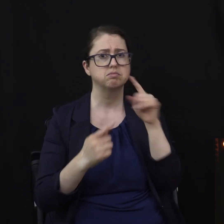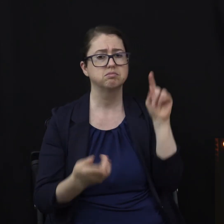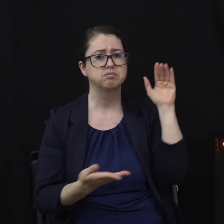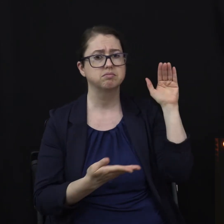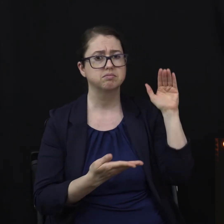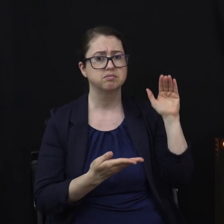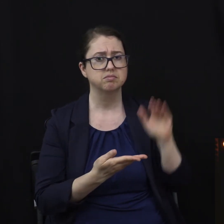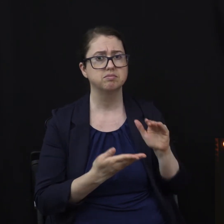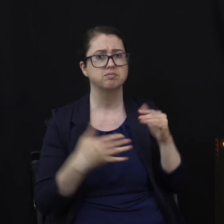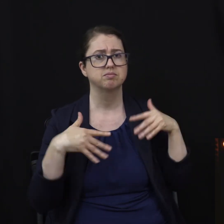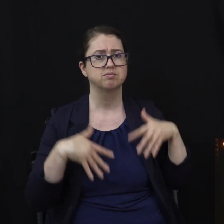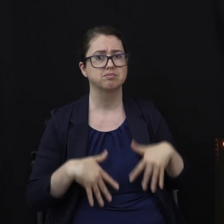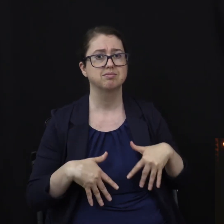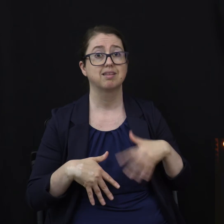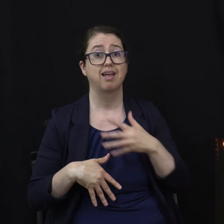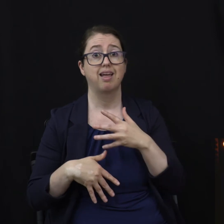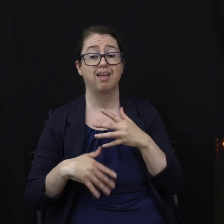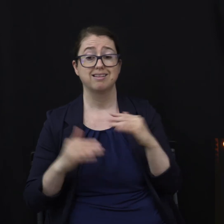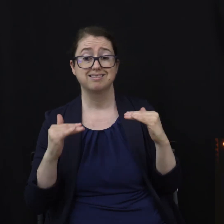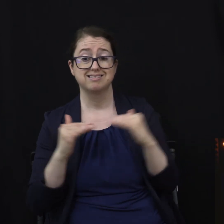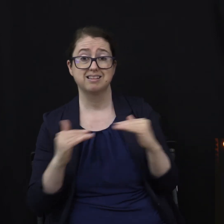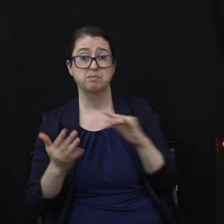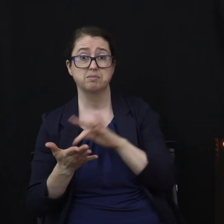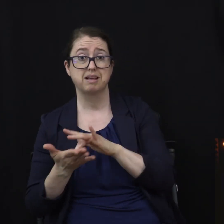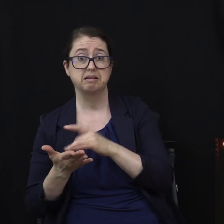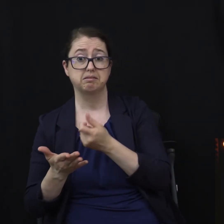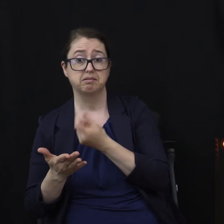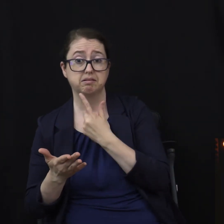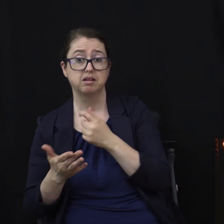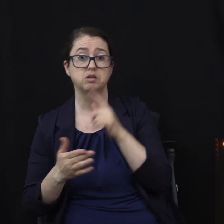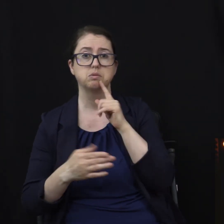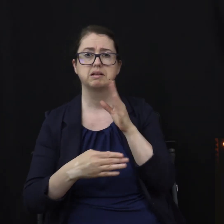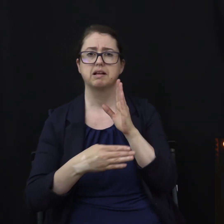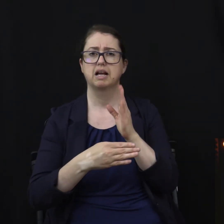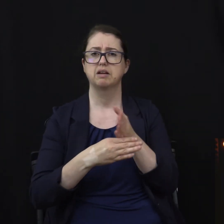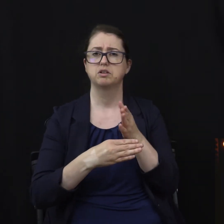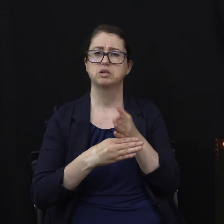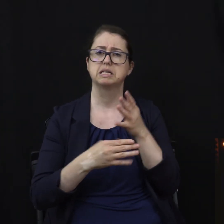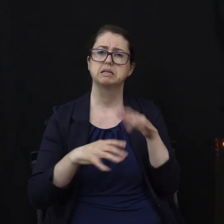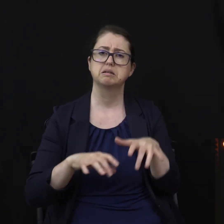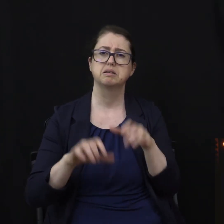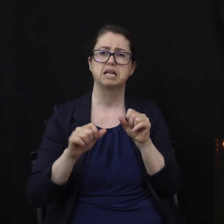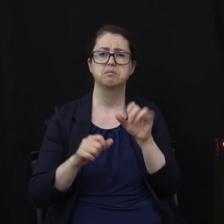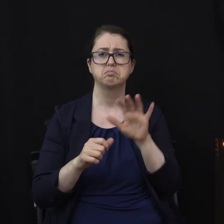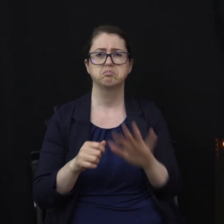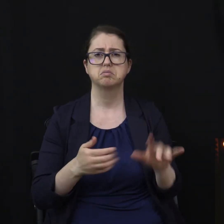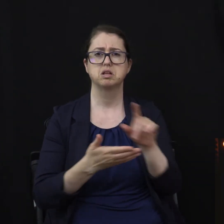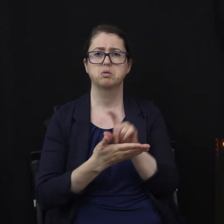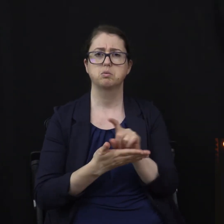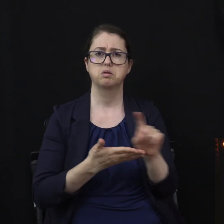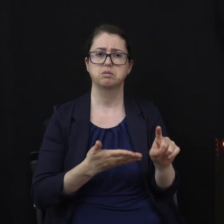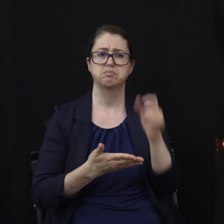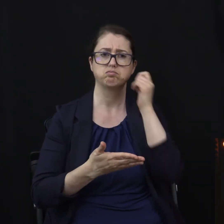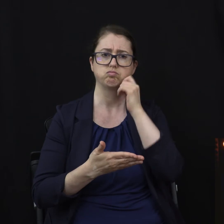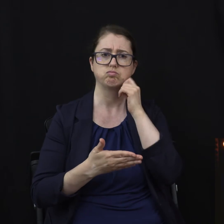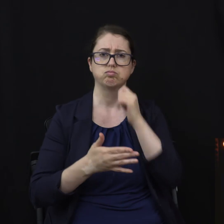antidepressants. On average, it takes about one week of daily exercise before depressive